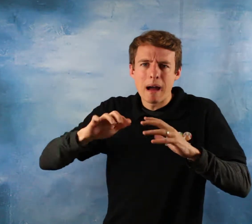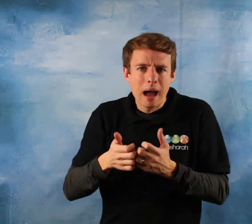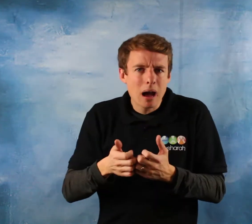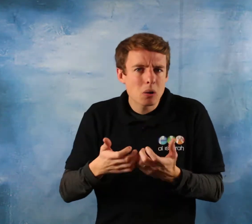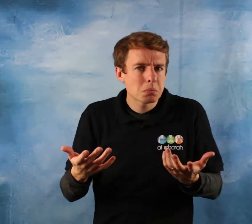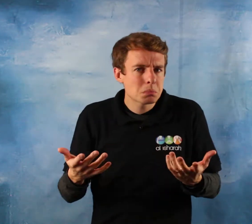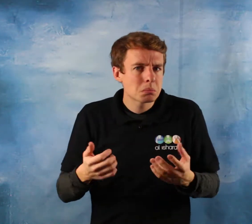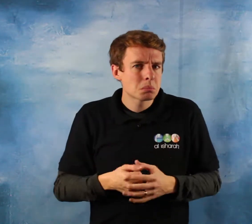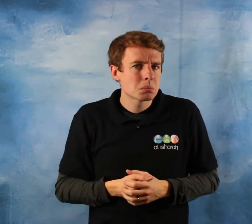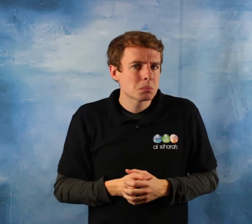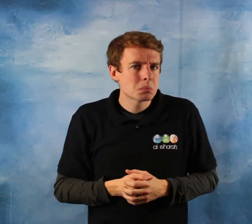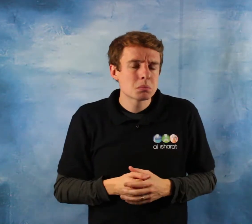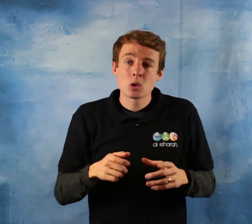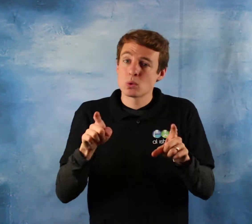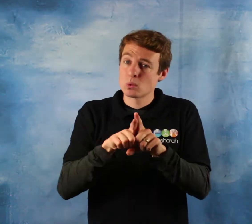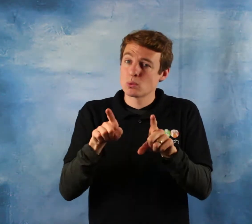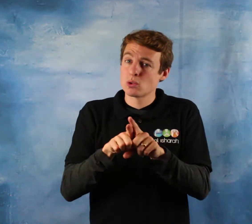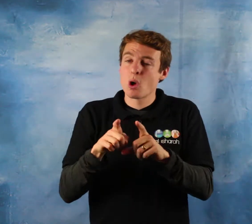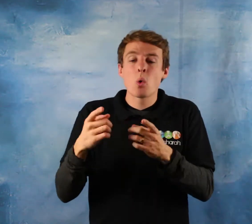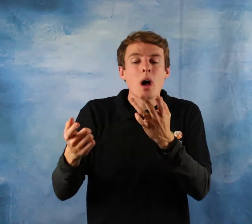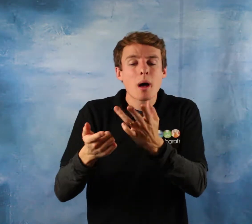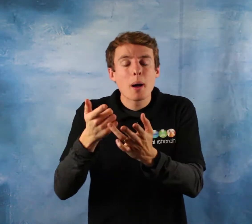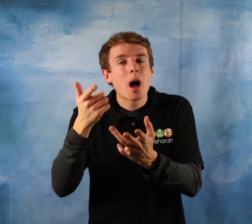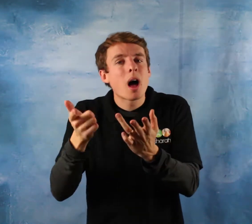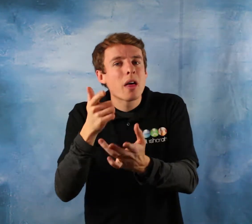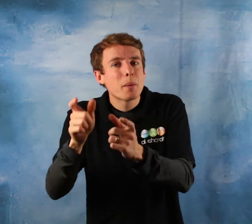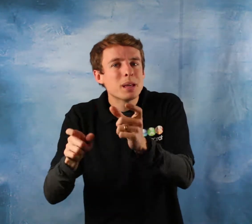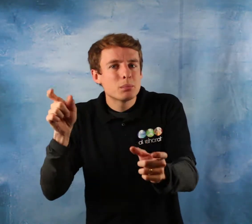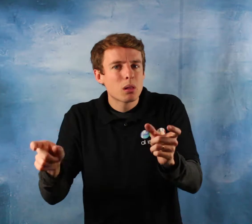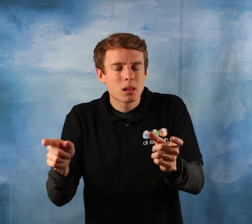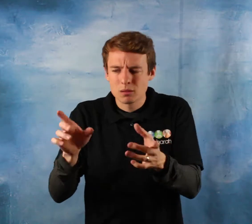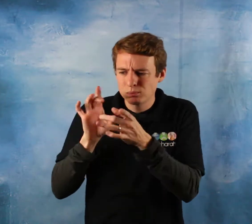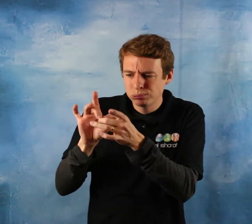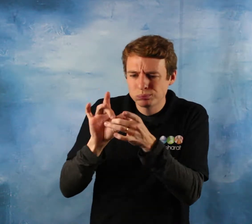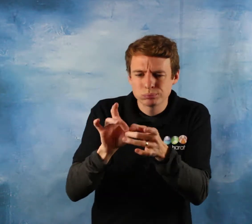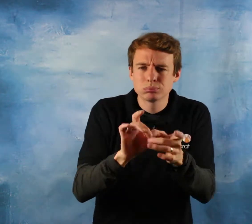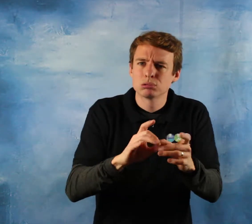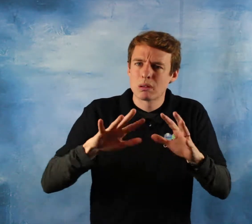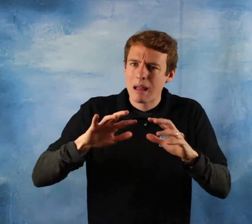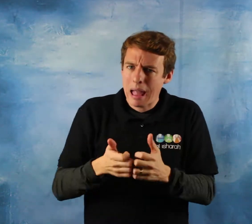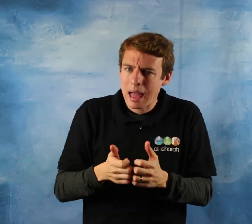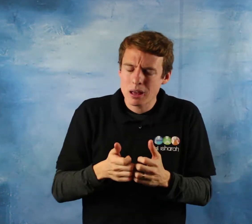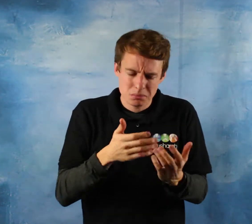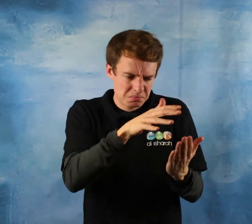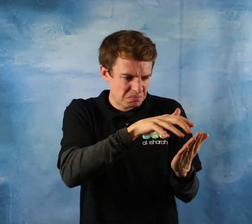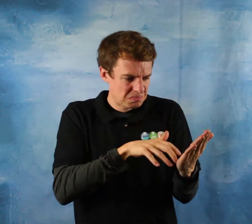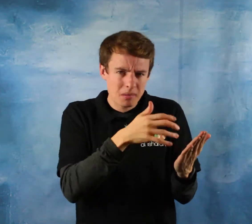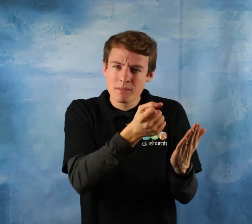our relationships with others. And concerning justice, Allah subhanahu wa ta'ala has placed